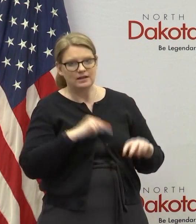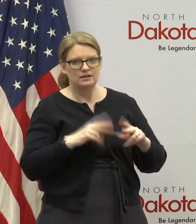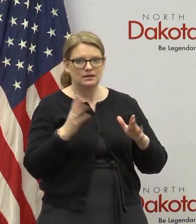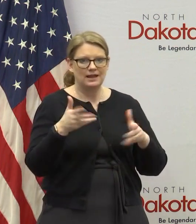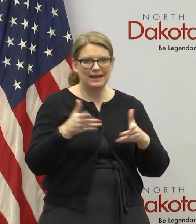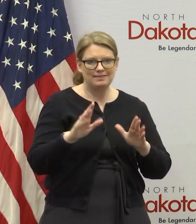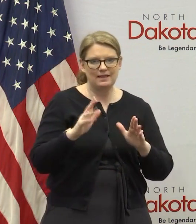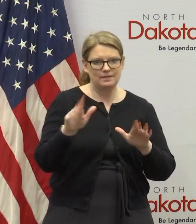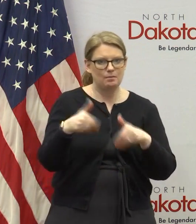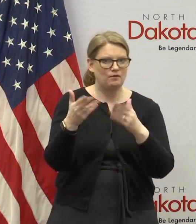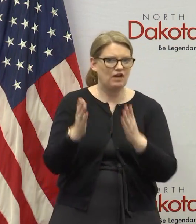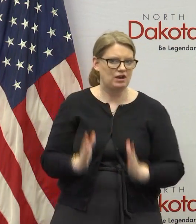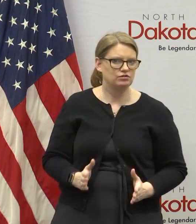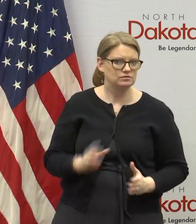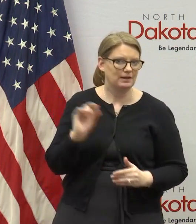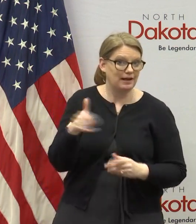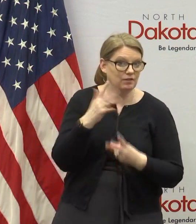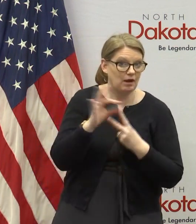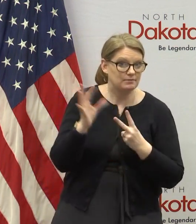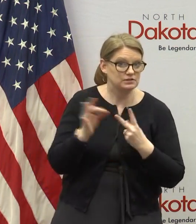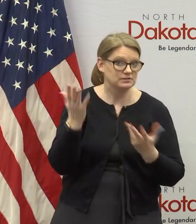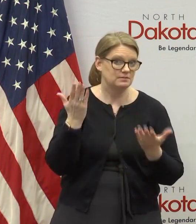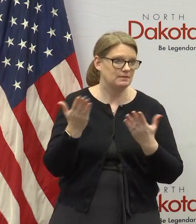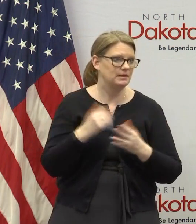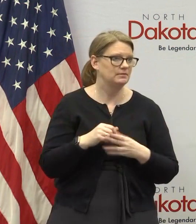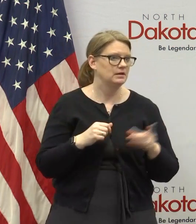providers know what other options there may be